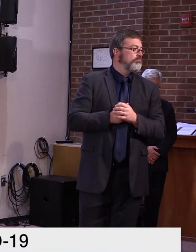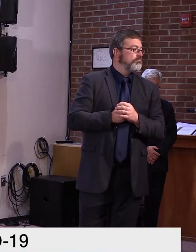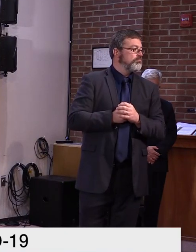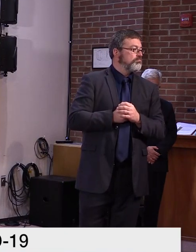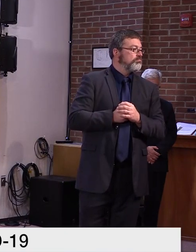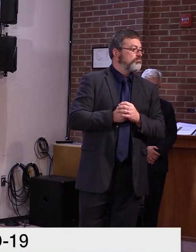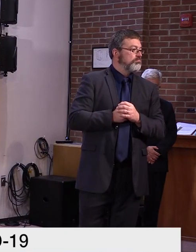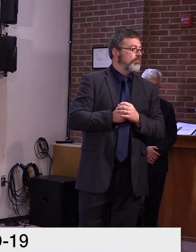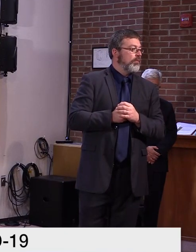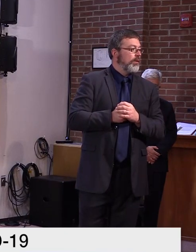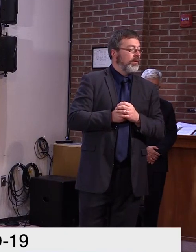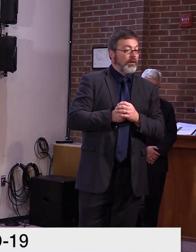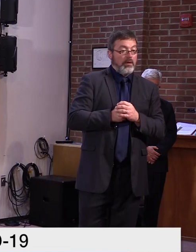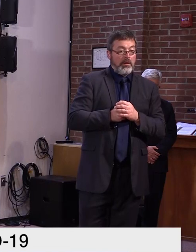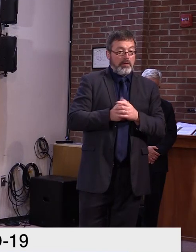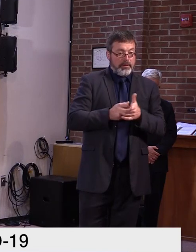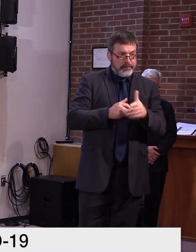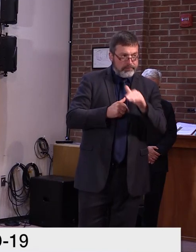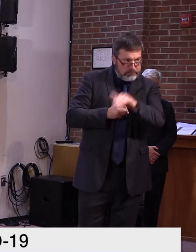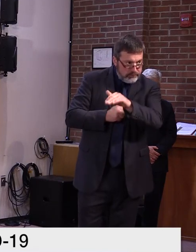Mike, the Essex reporter.